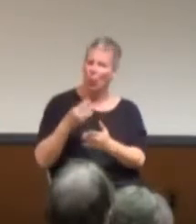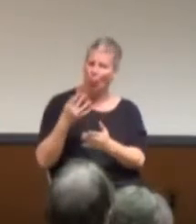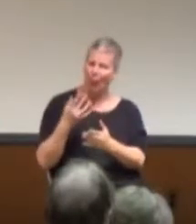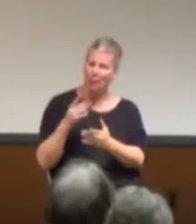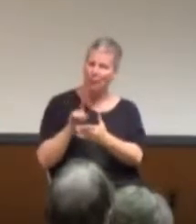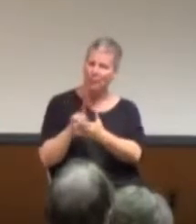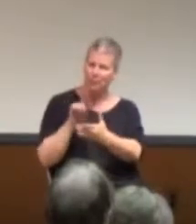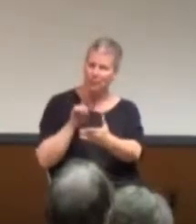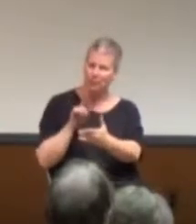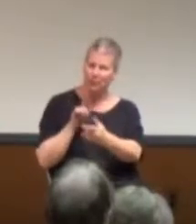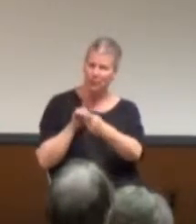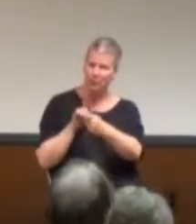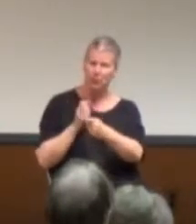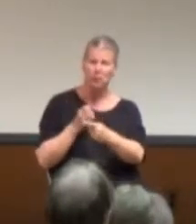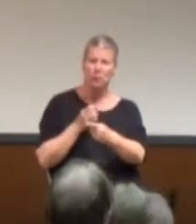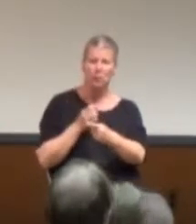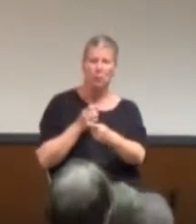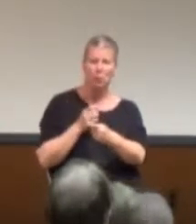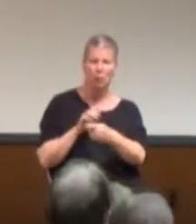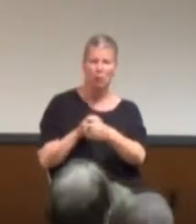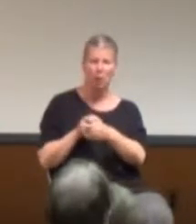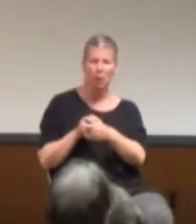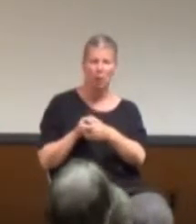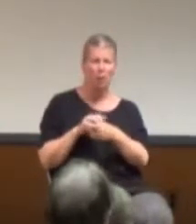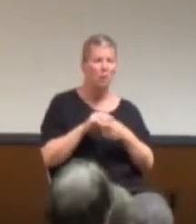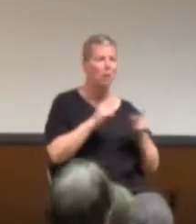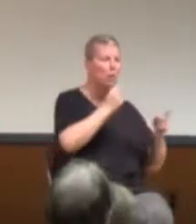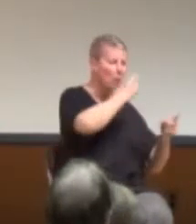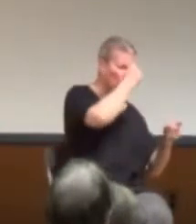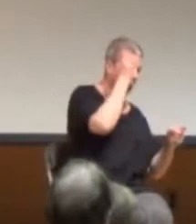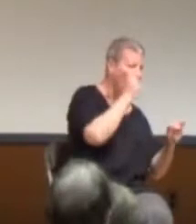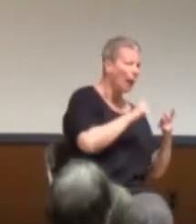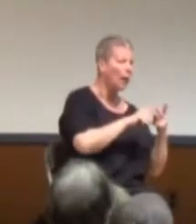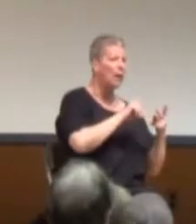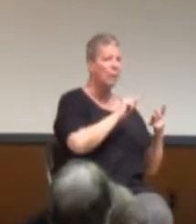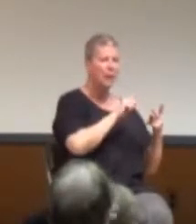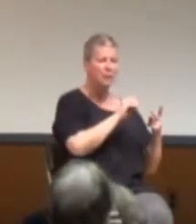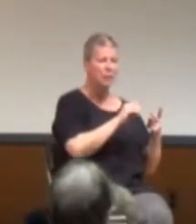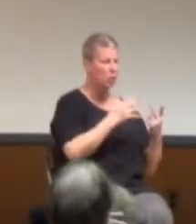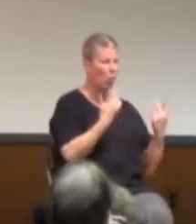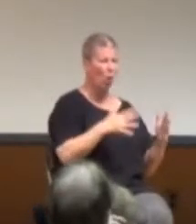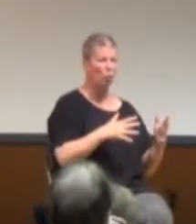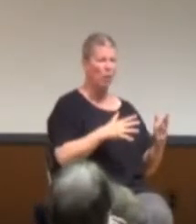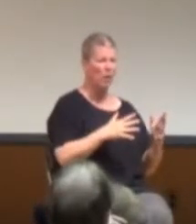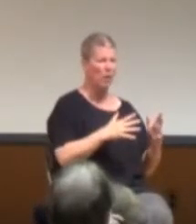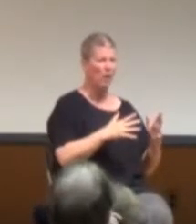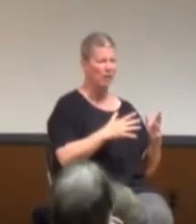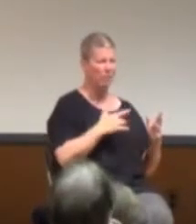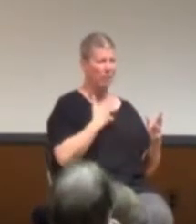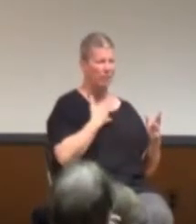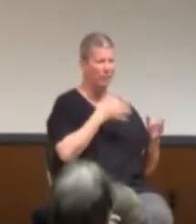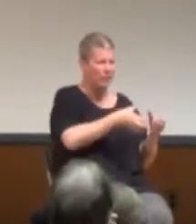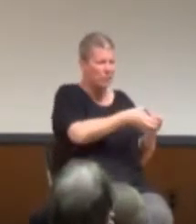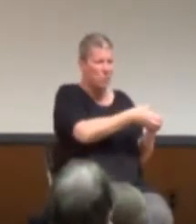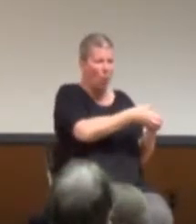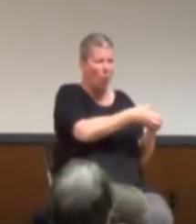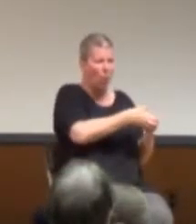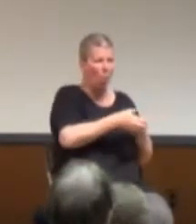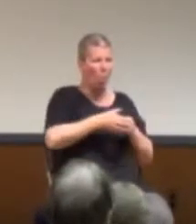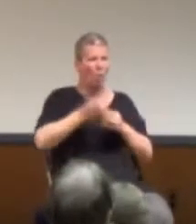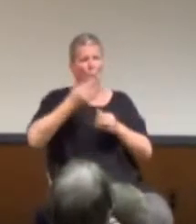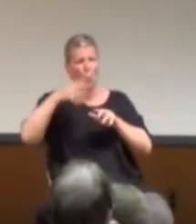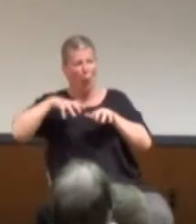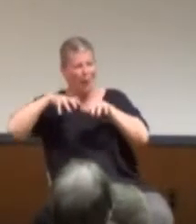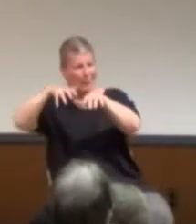And, in general, when you're already a, when you're already part of a population that is